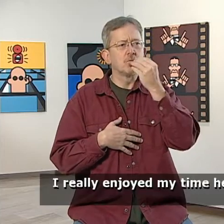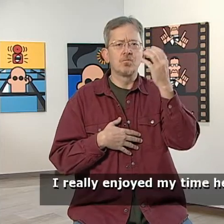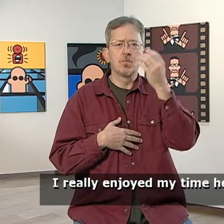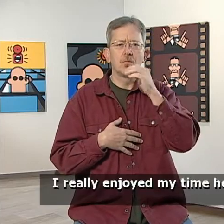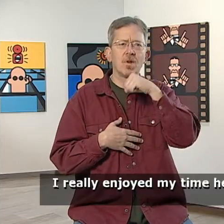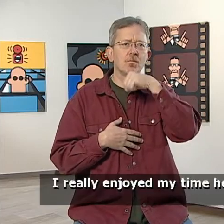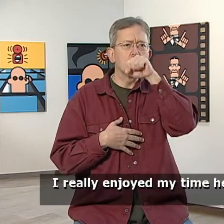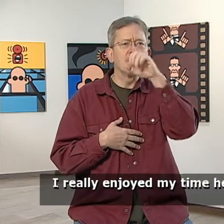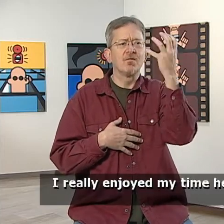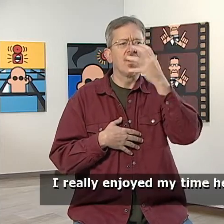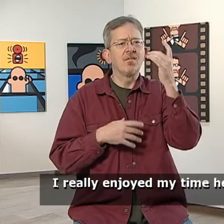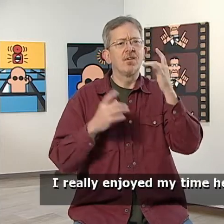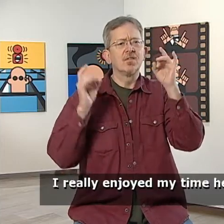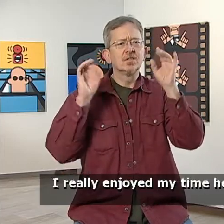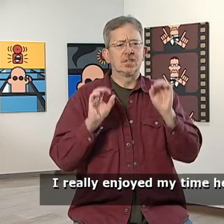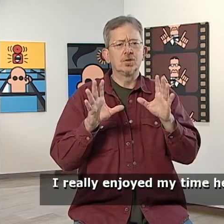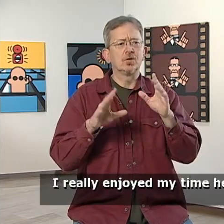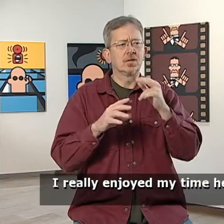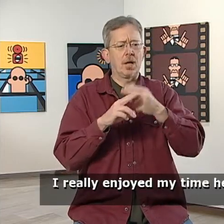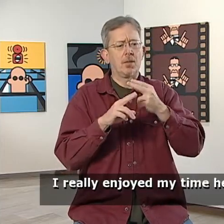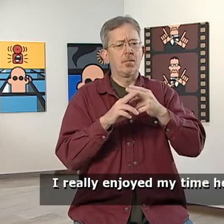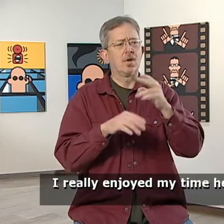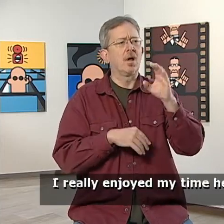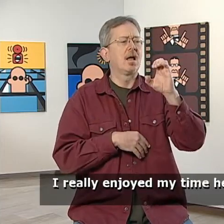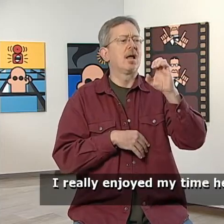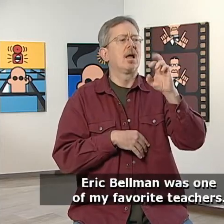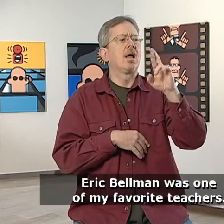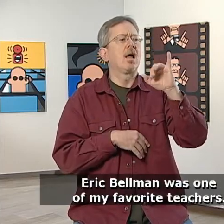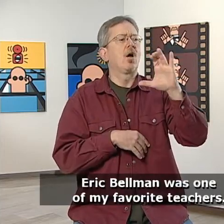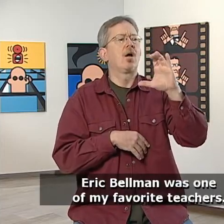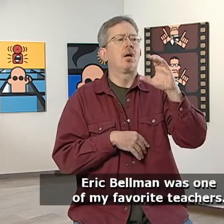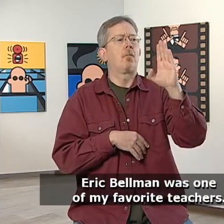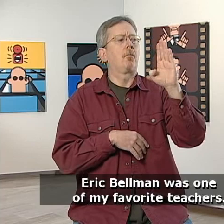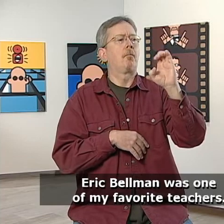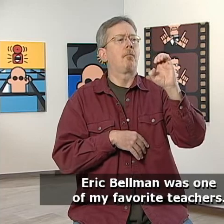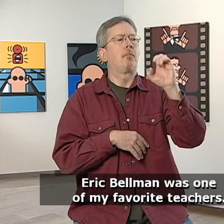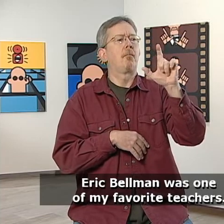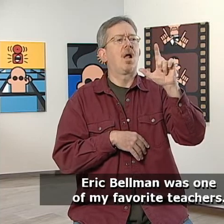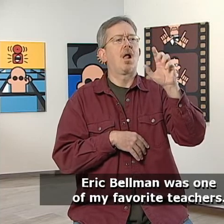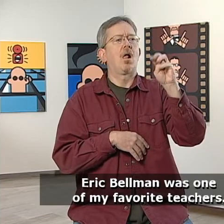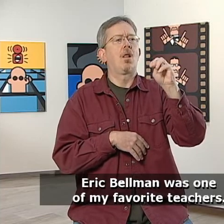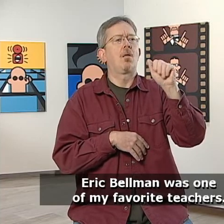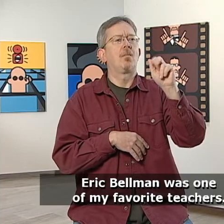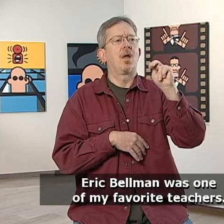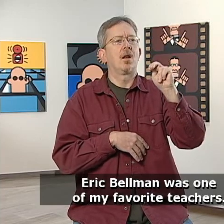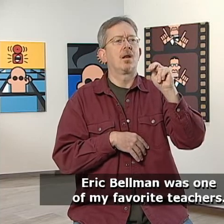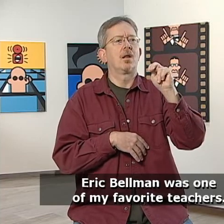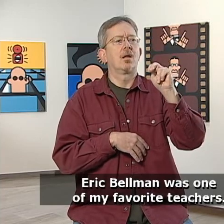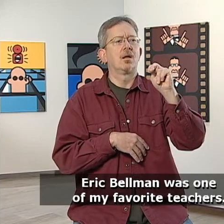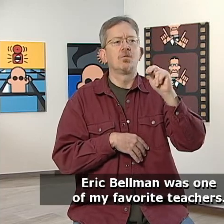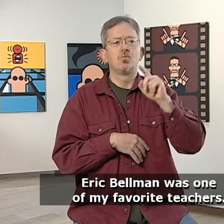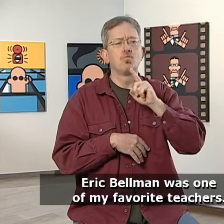I really enjoyed my time here. Eric Bellman was one of my favorite teachers.